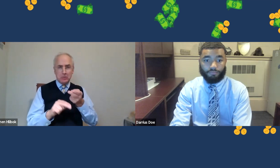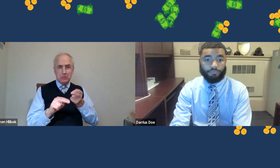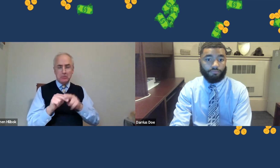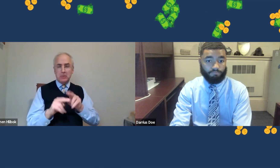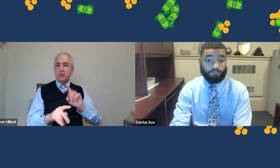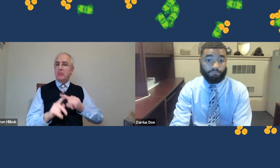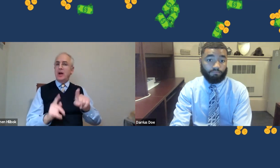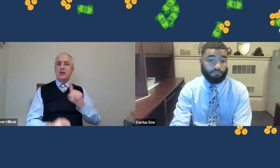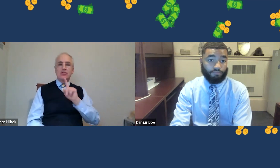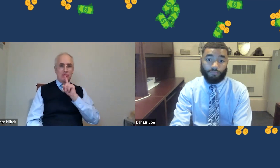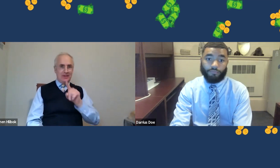increase.